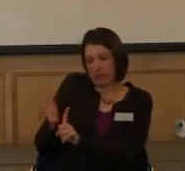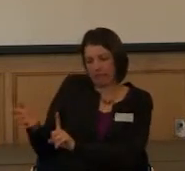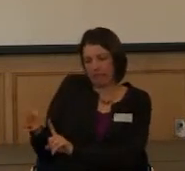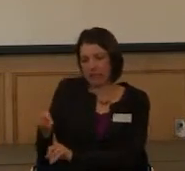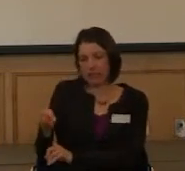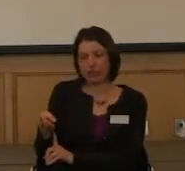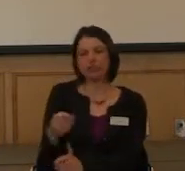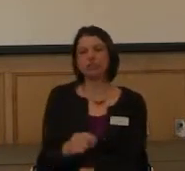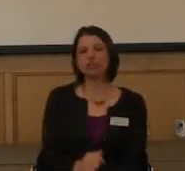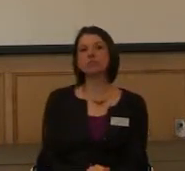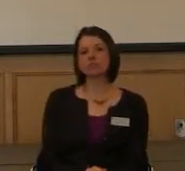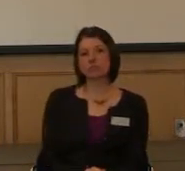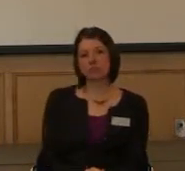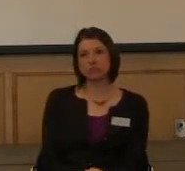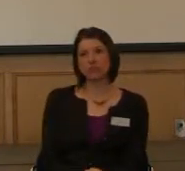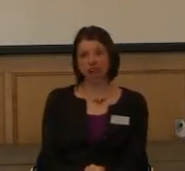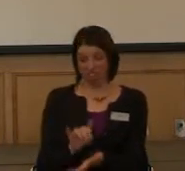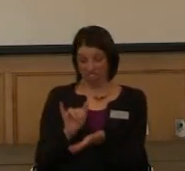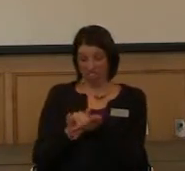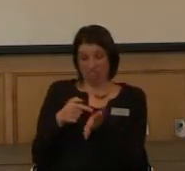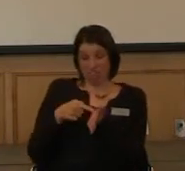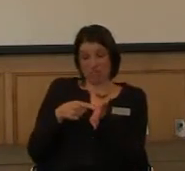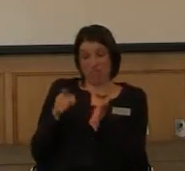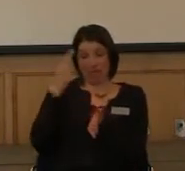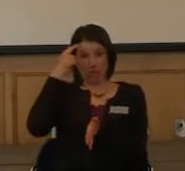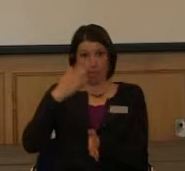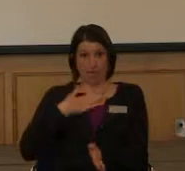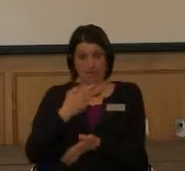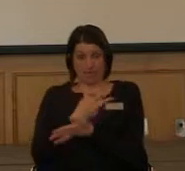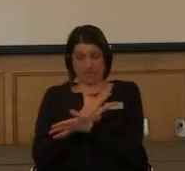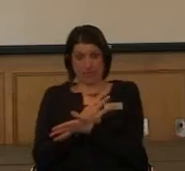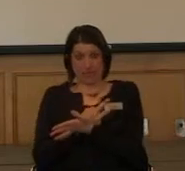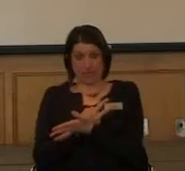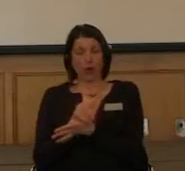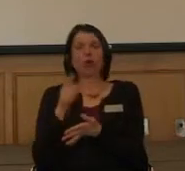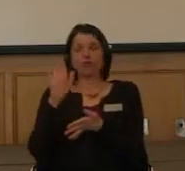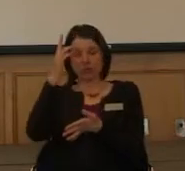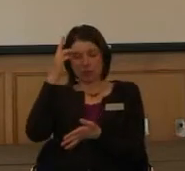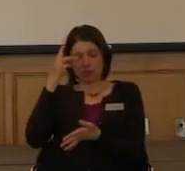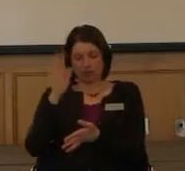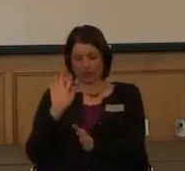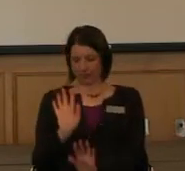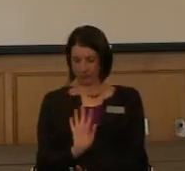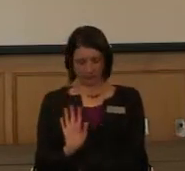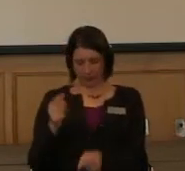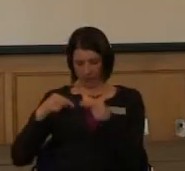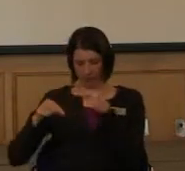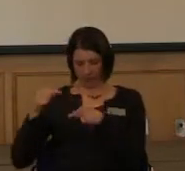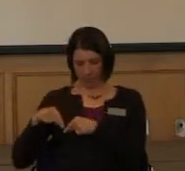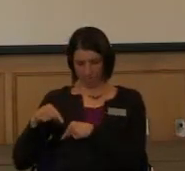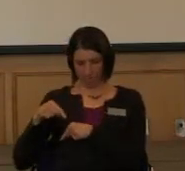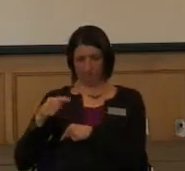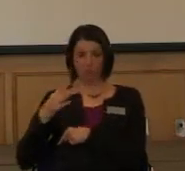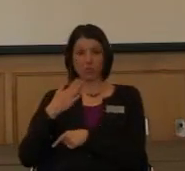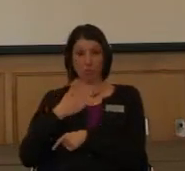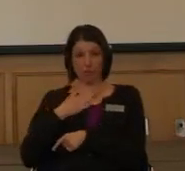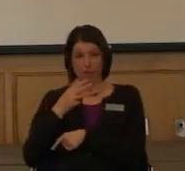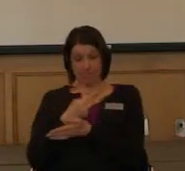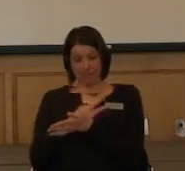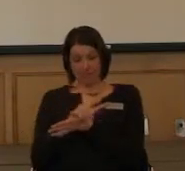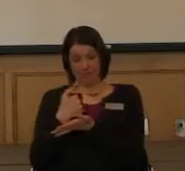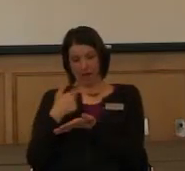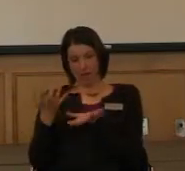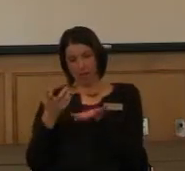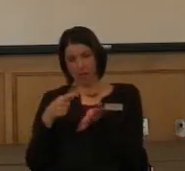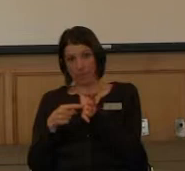In order to pay for my masters, I took a GTA. And because I was in state, it basically paid all my tuition,